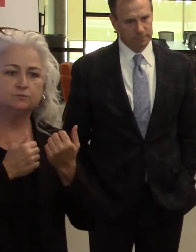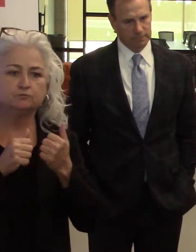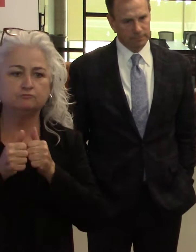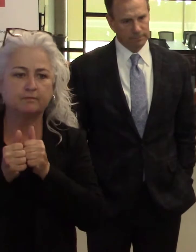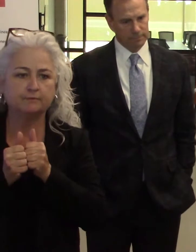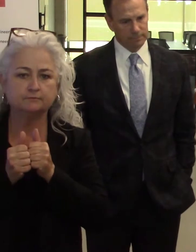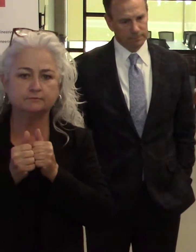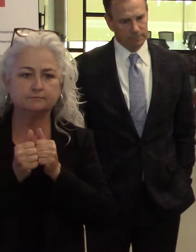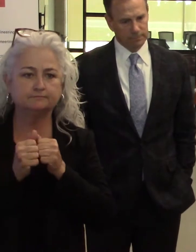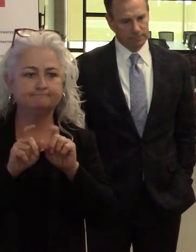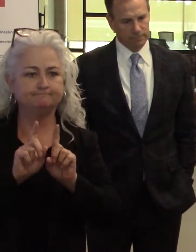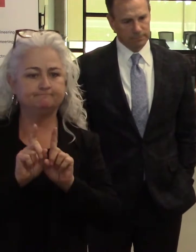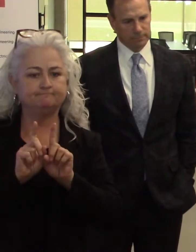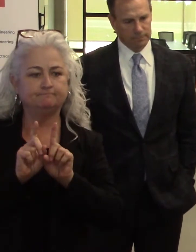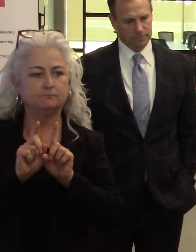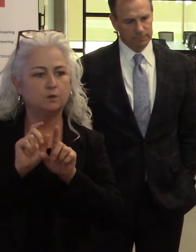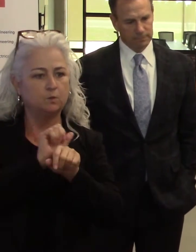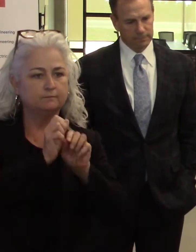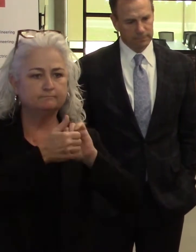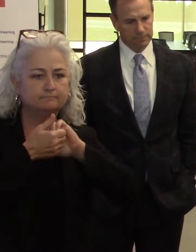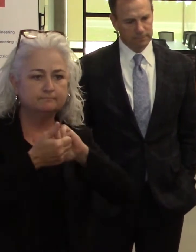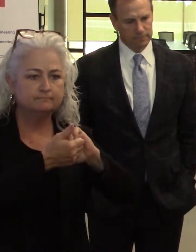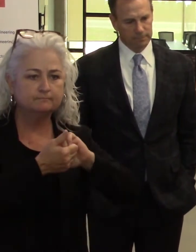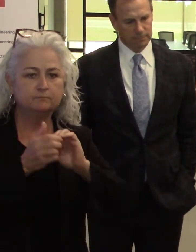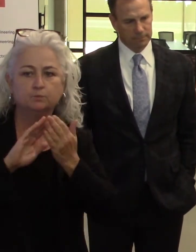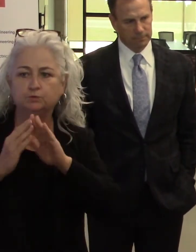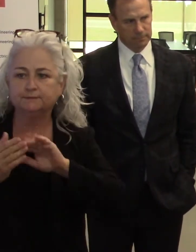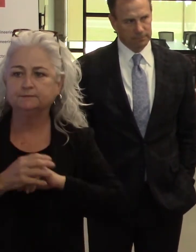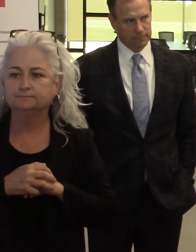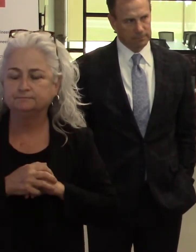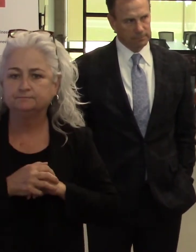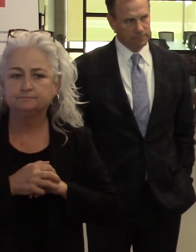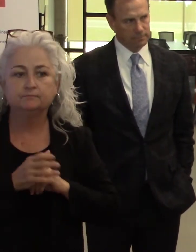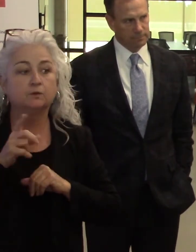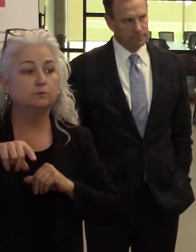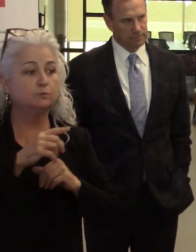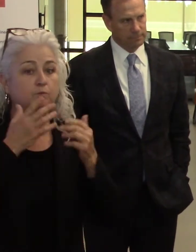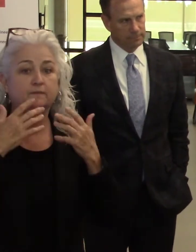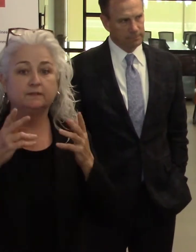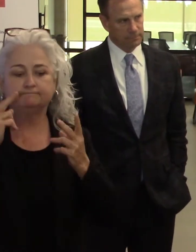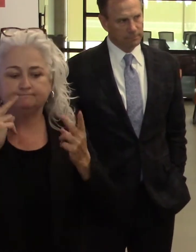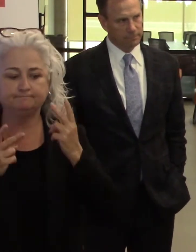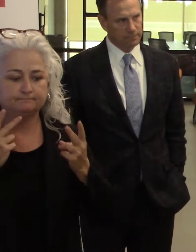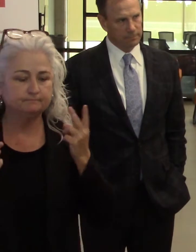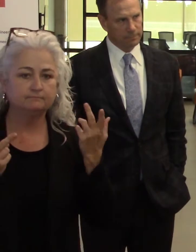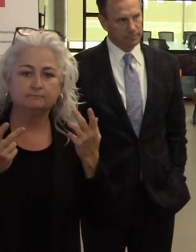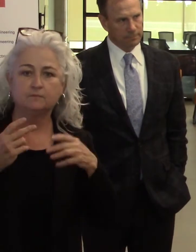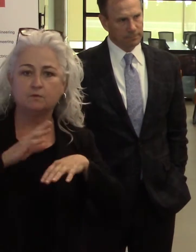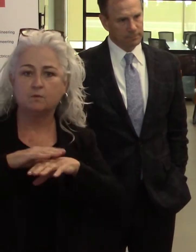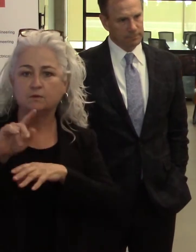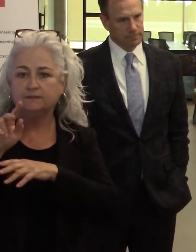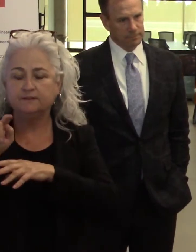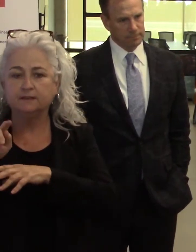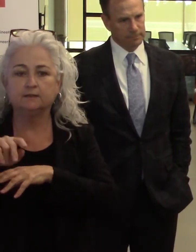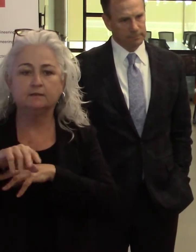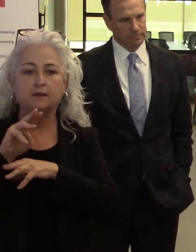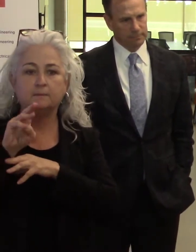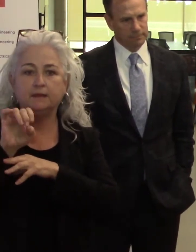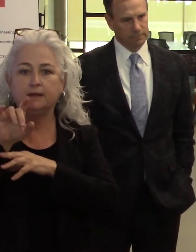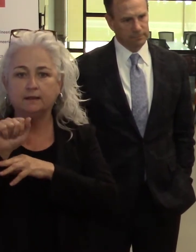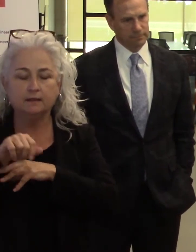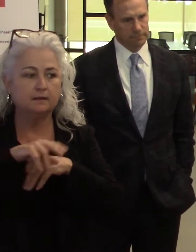with our communities. As you have seen through local media, through the national media, this is a very fluid situation.